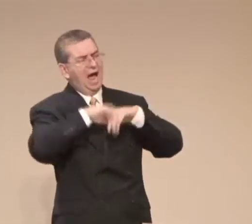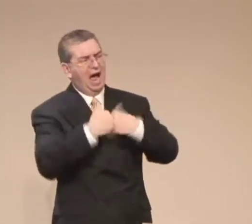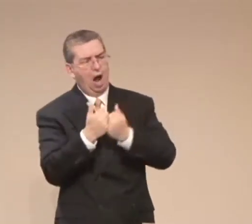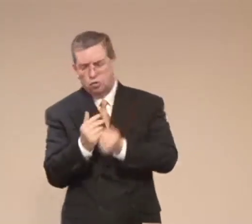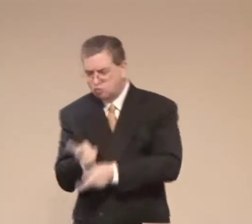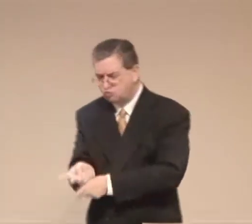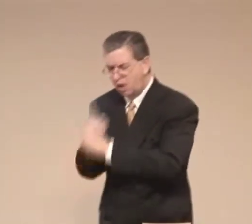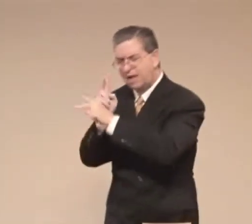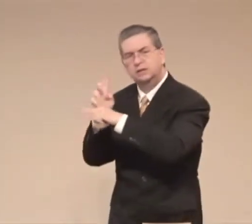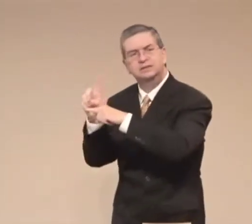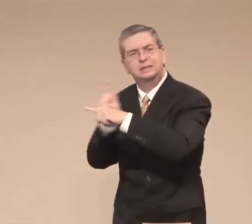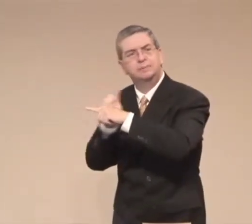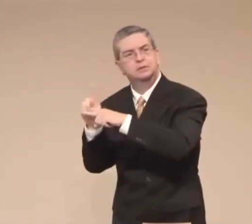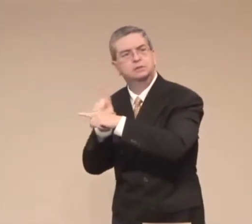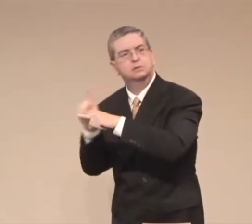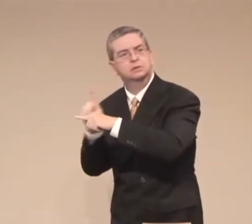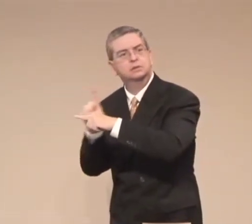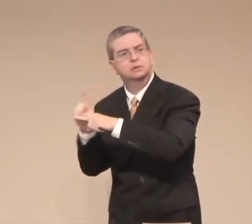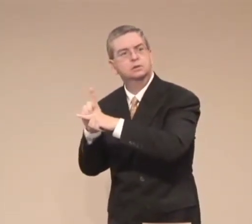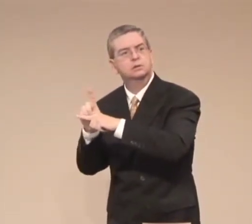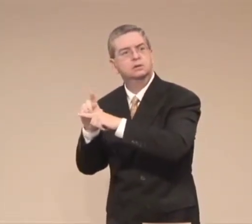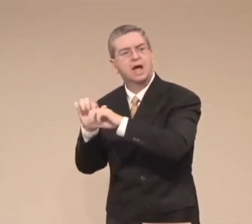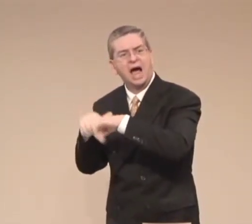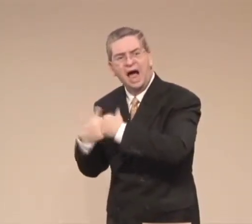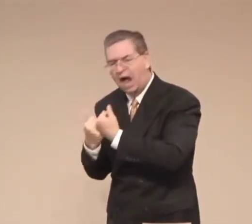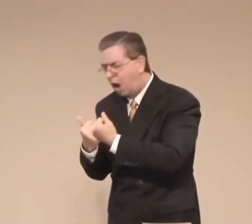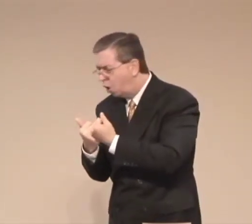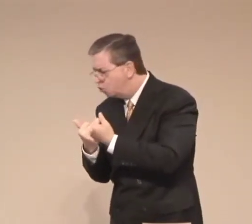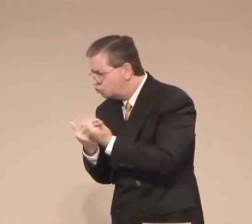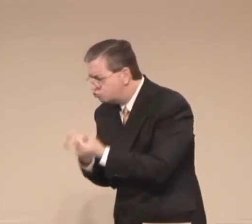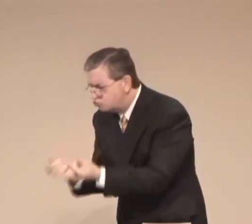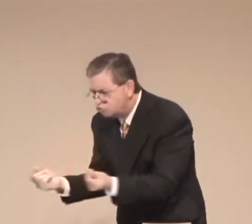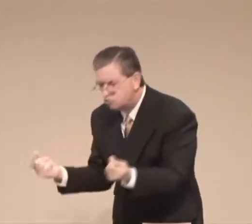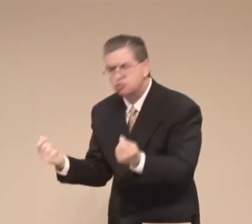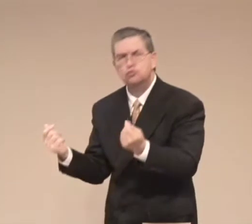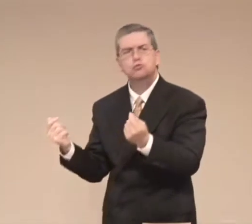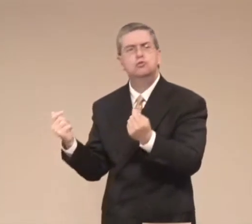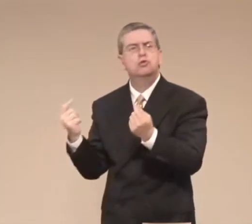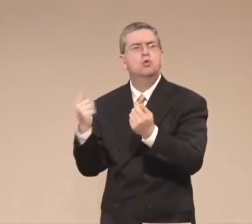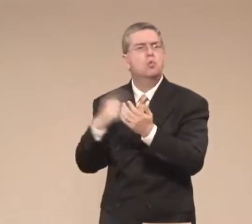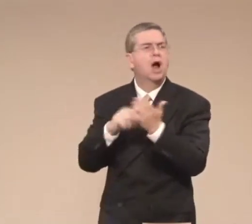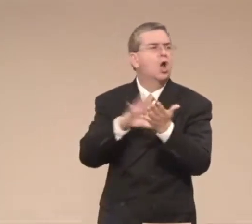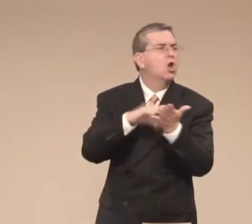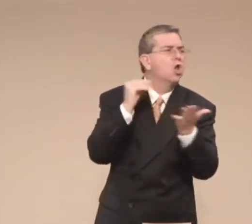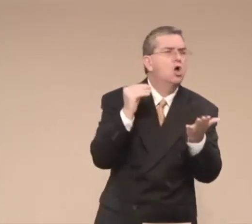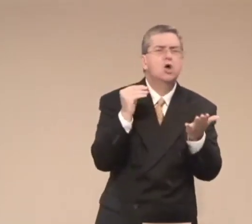Think a father might pray and say, Lord, give me wisdom how to raise my children.